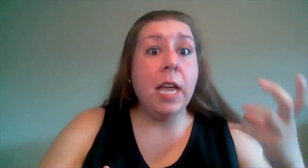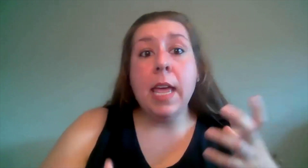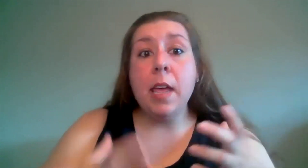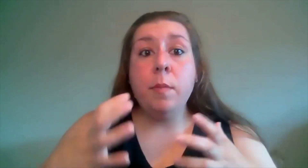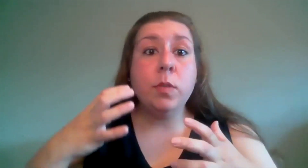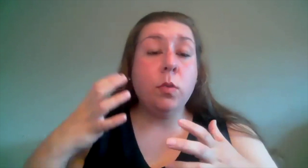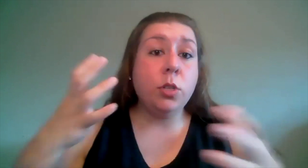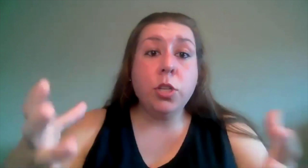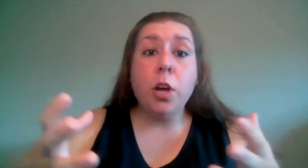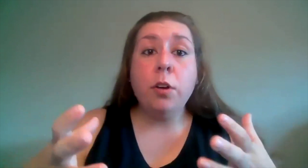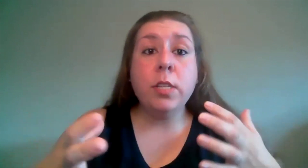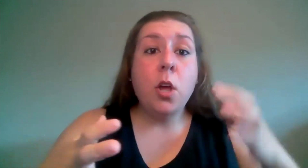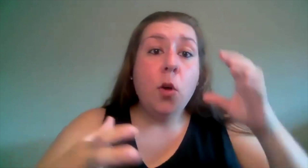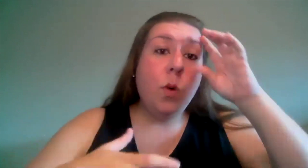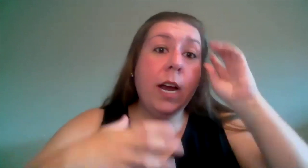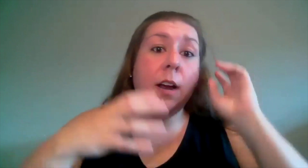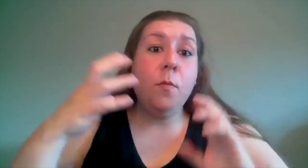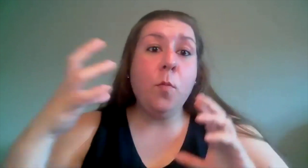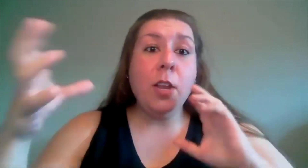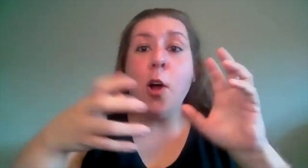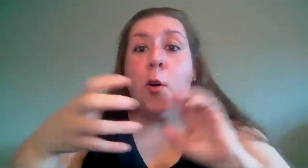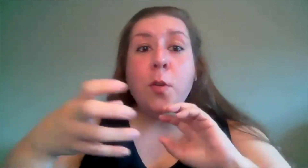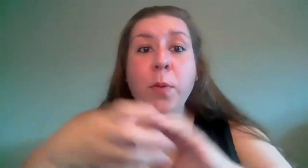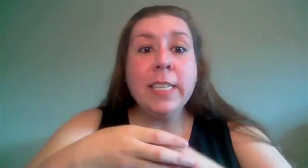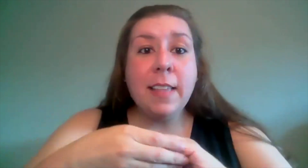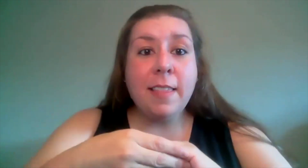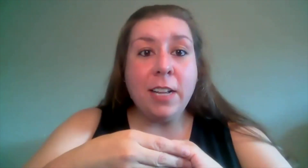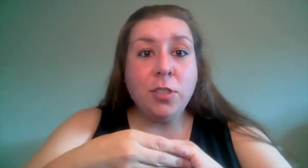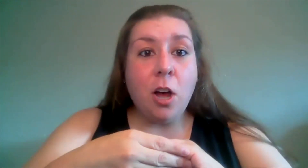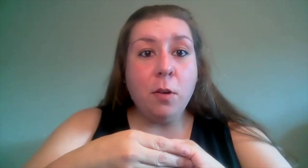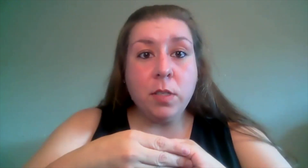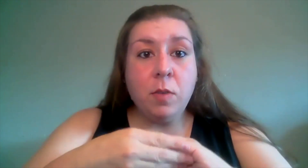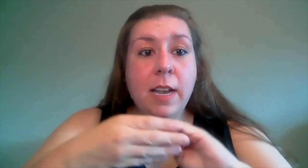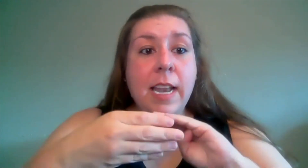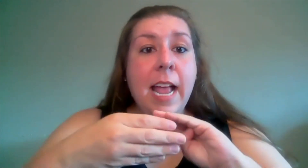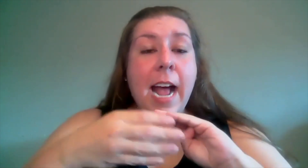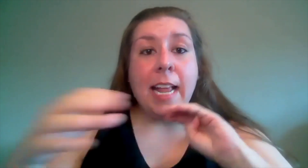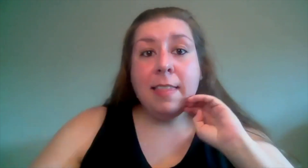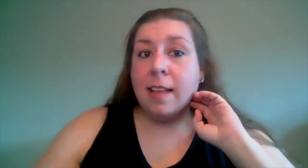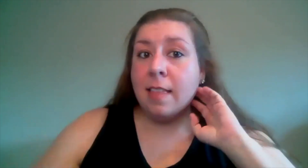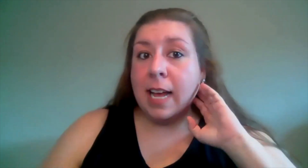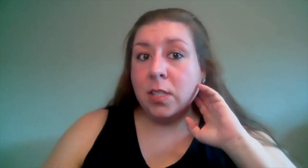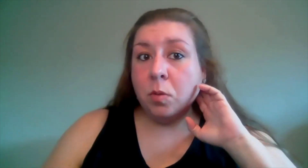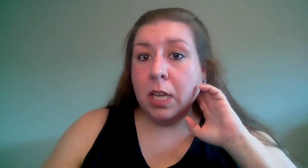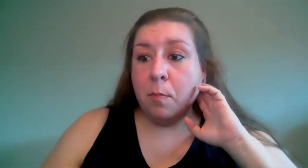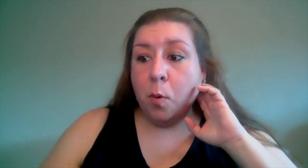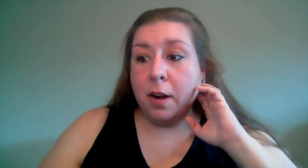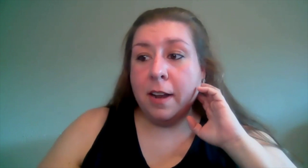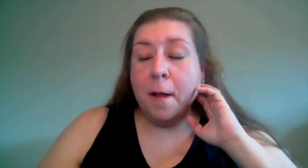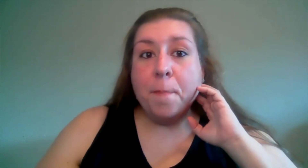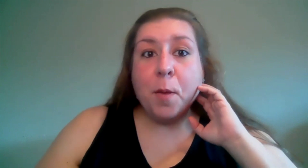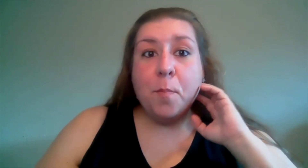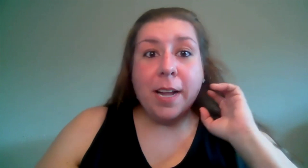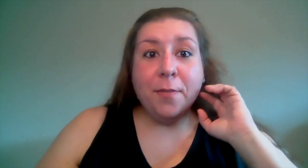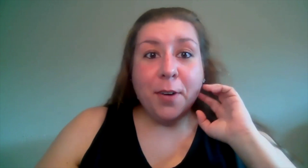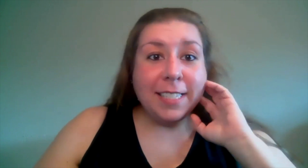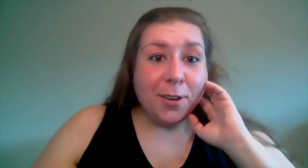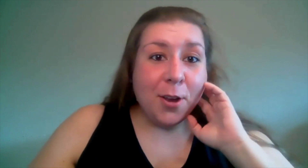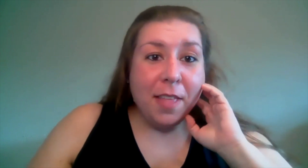hymns or shows where we know the reason that that song was written and i think that that's really important but for us to know